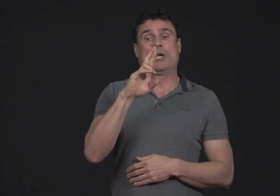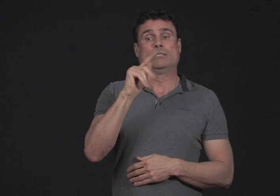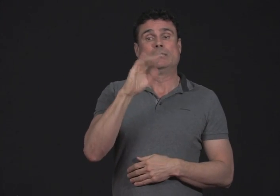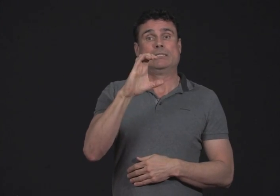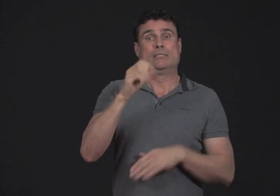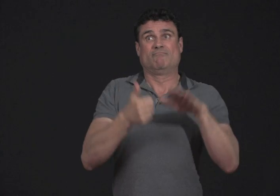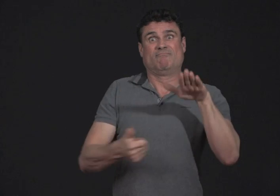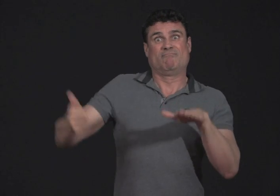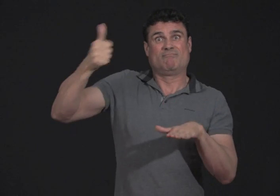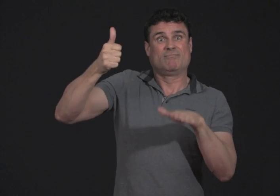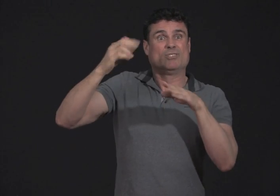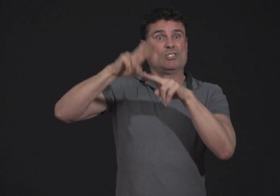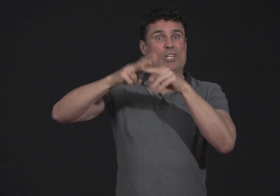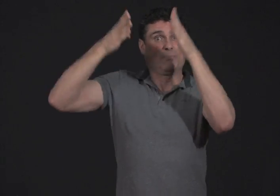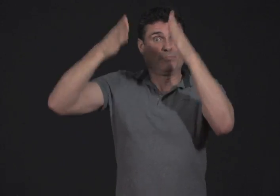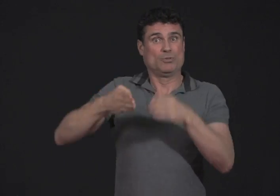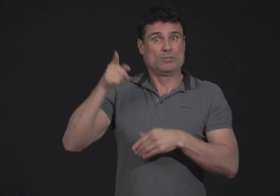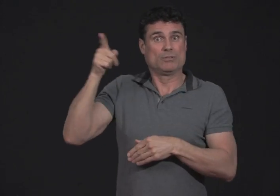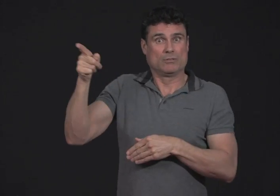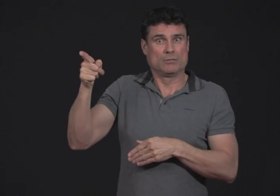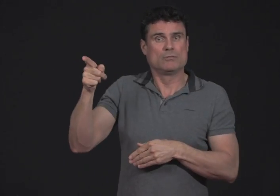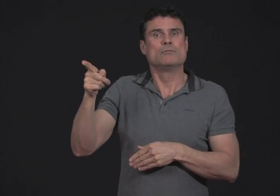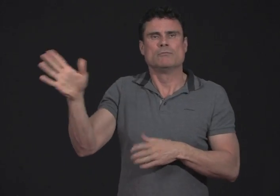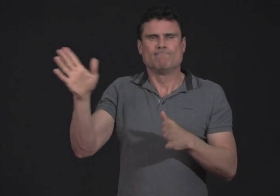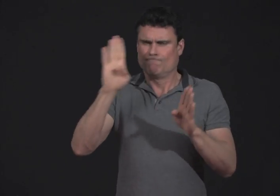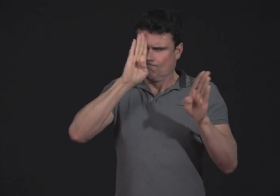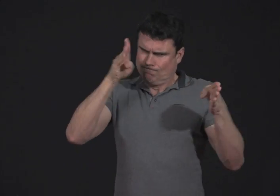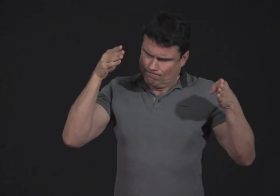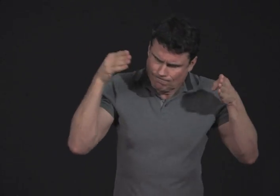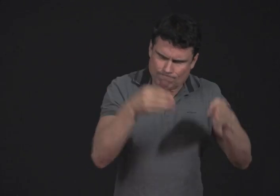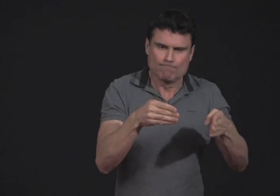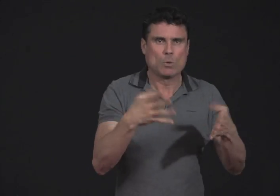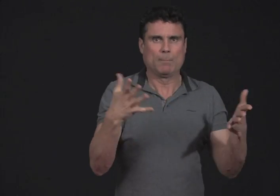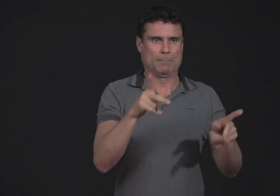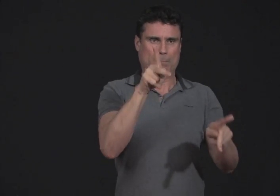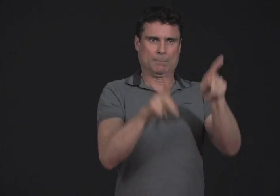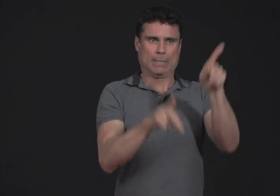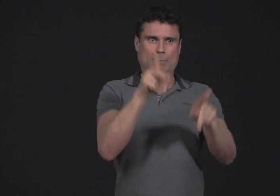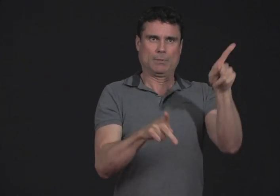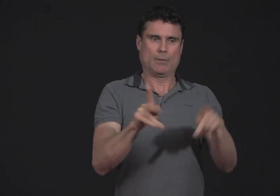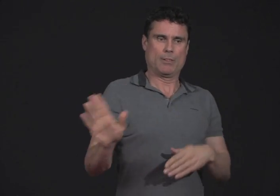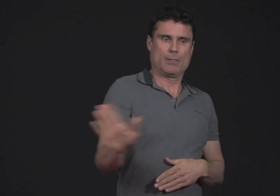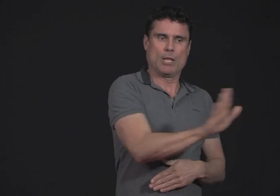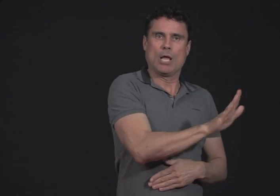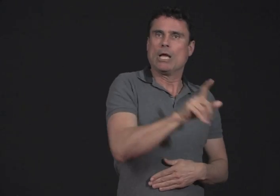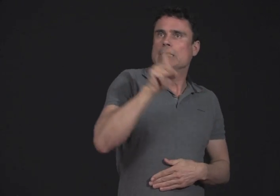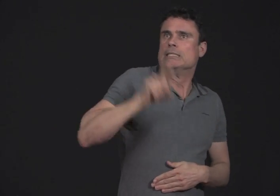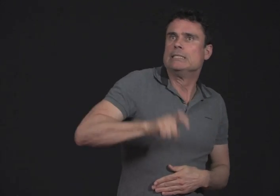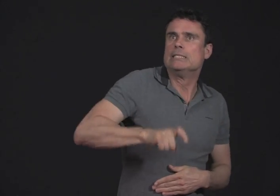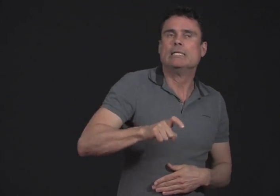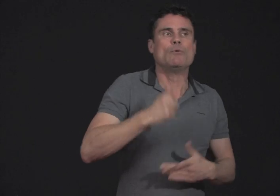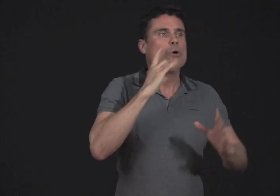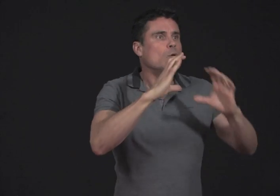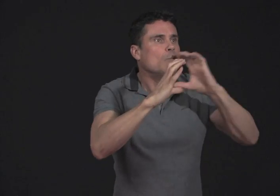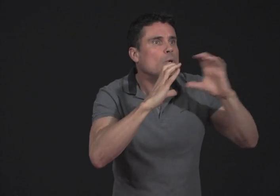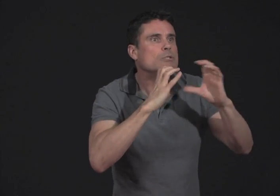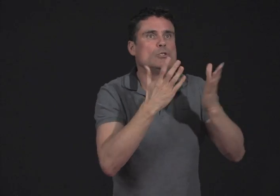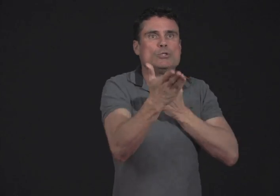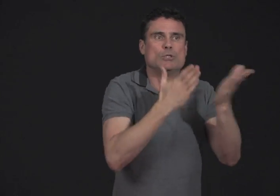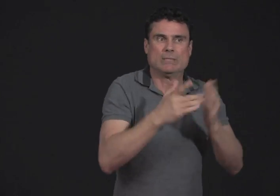Currently, the chairperson for the CRTC is trying to be people-focused, looking at their needs for communication services. In